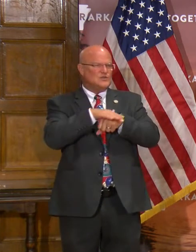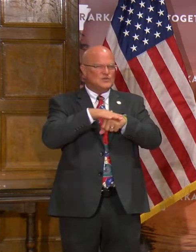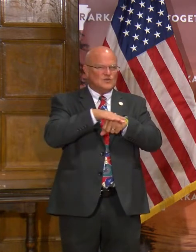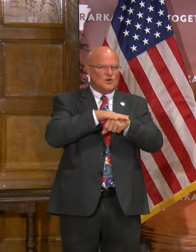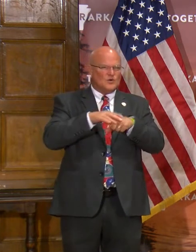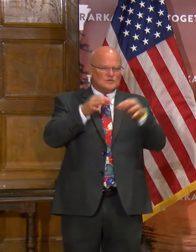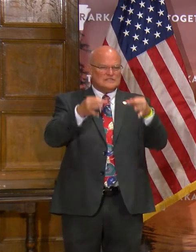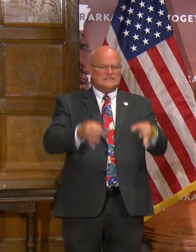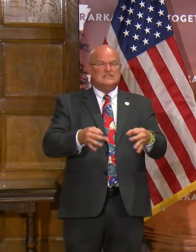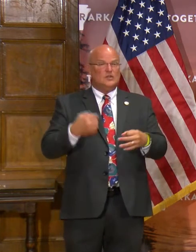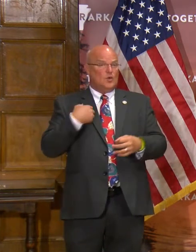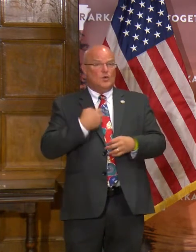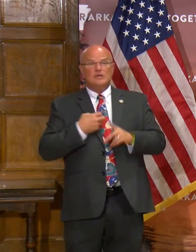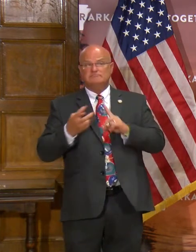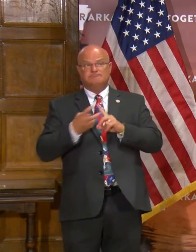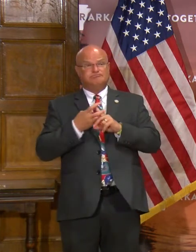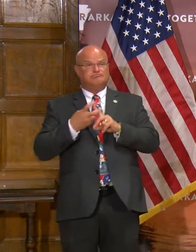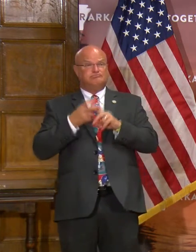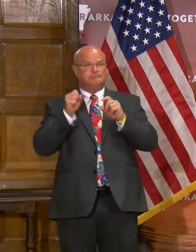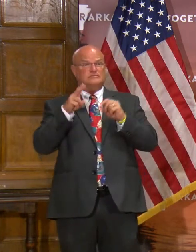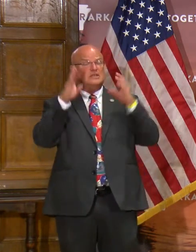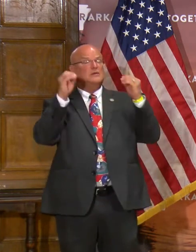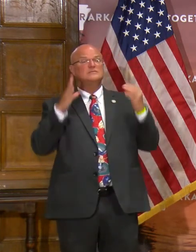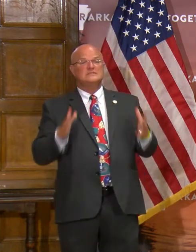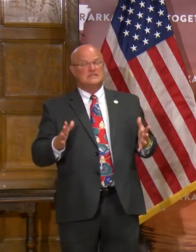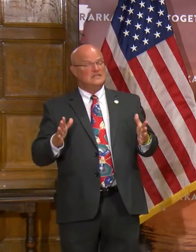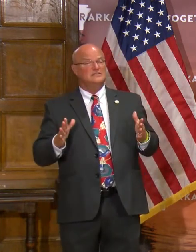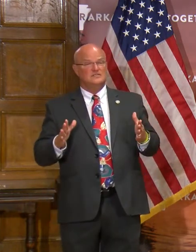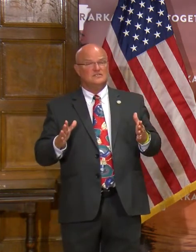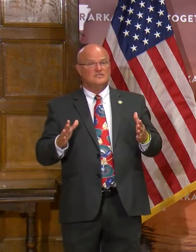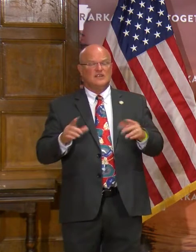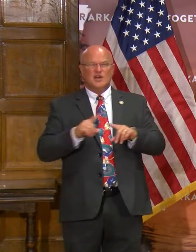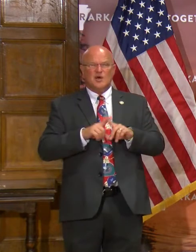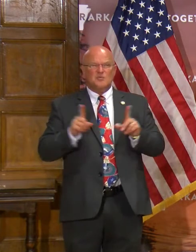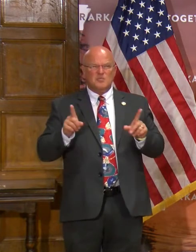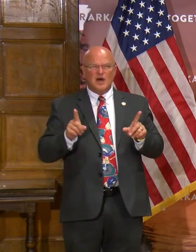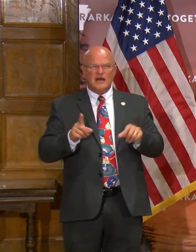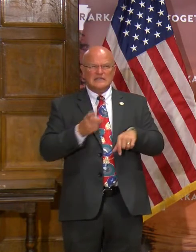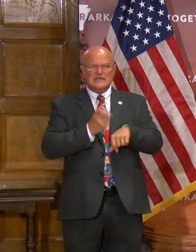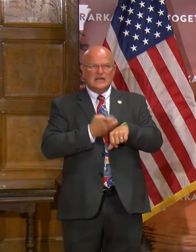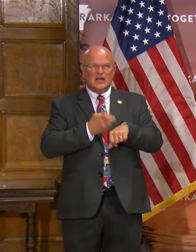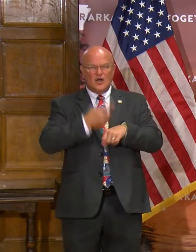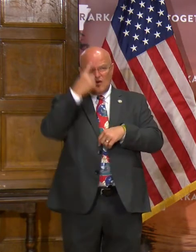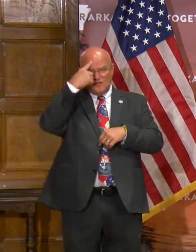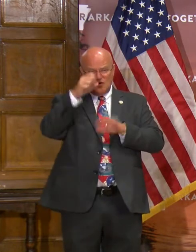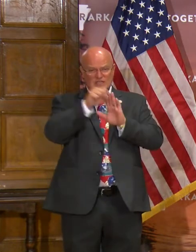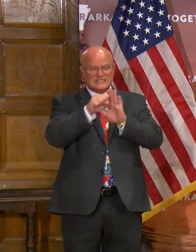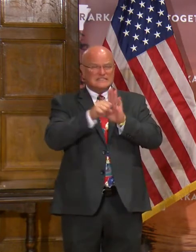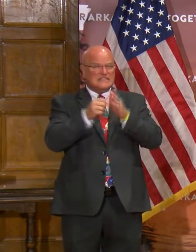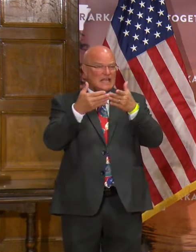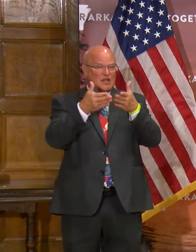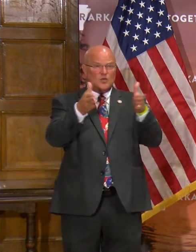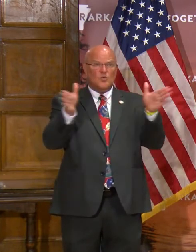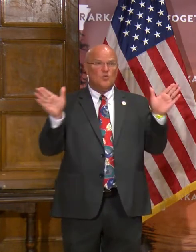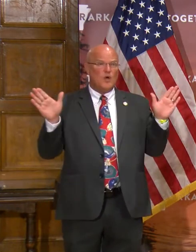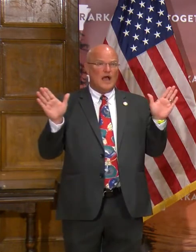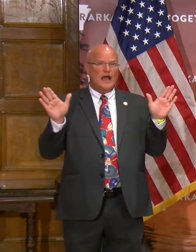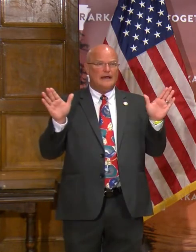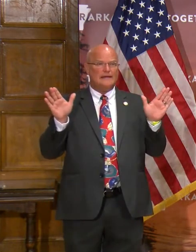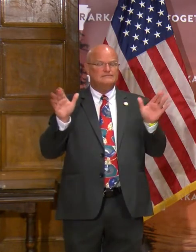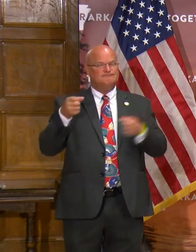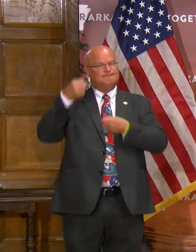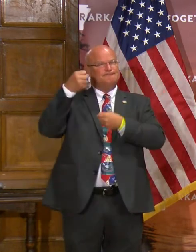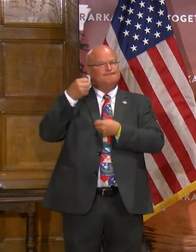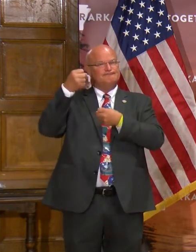you we could recruit substitute teachers, but it would be very difficult for a statewide campaign,